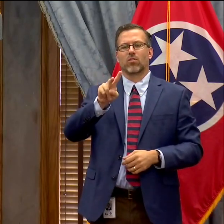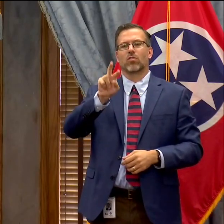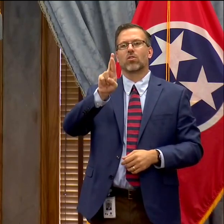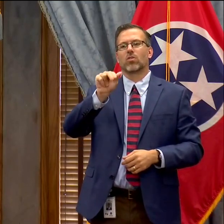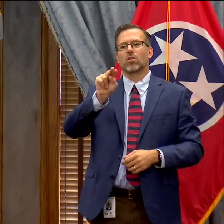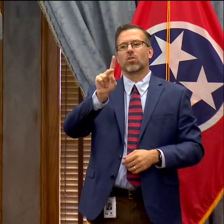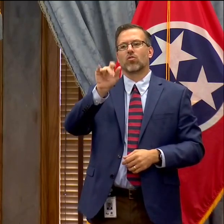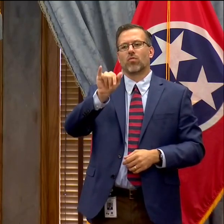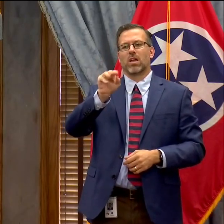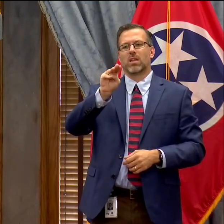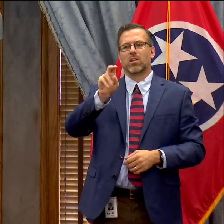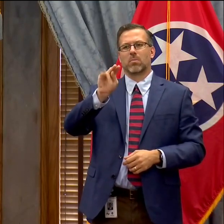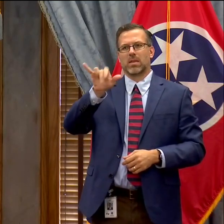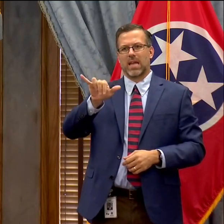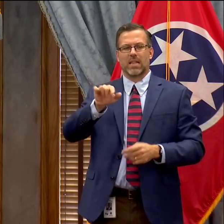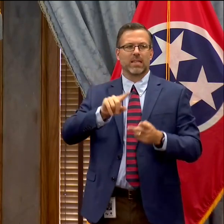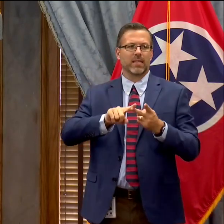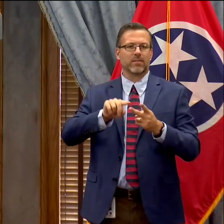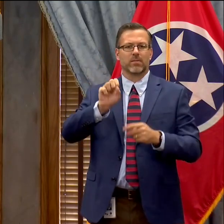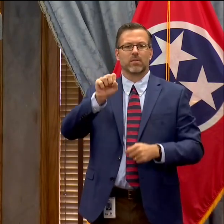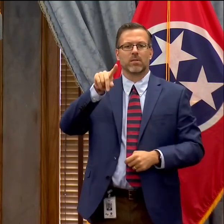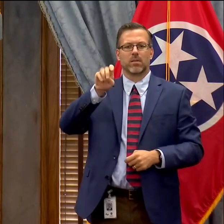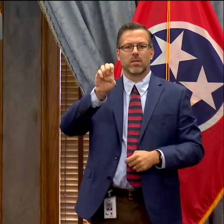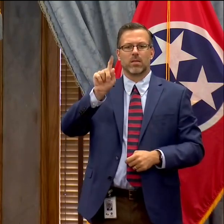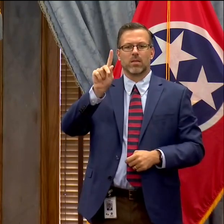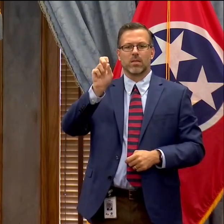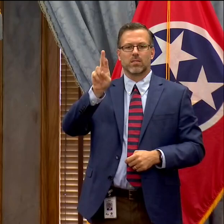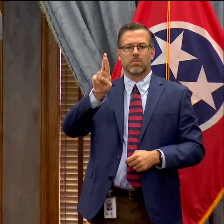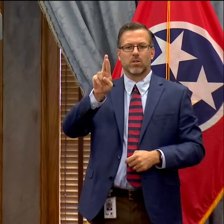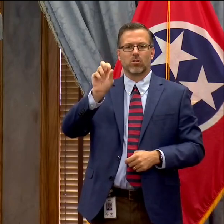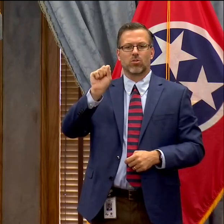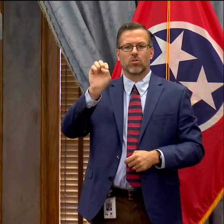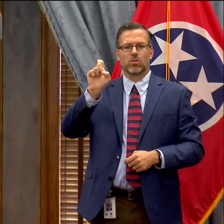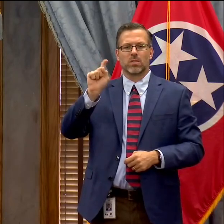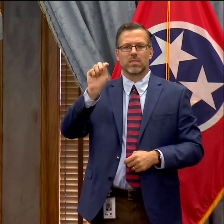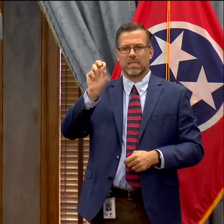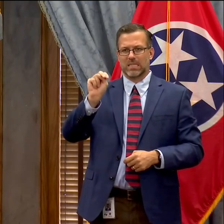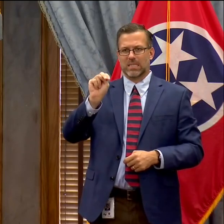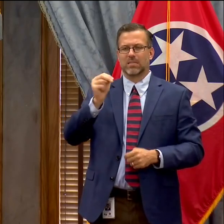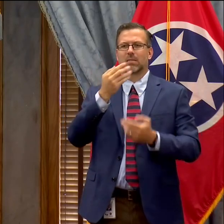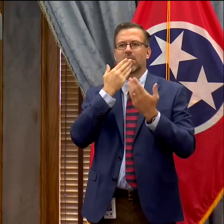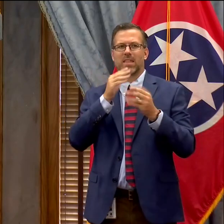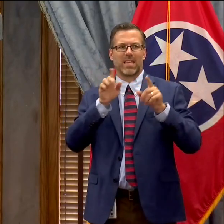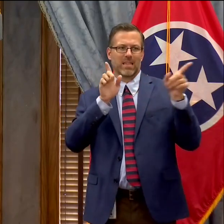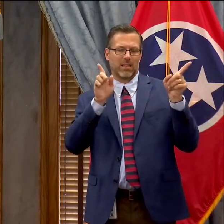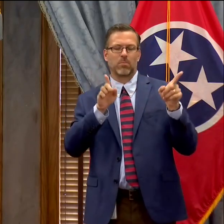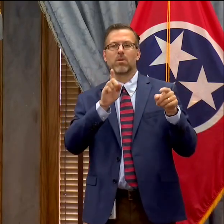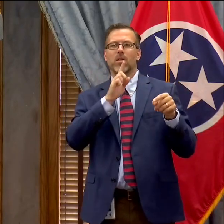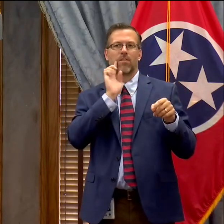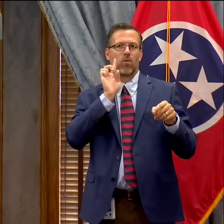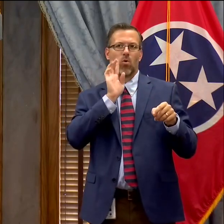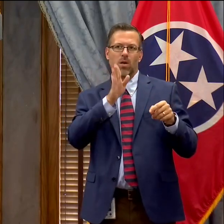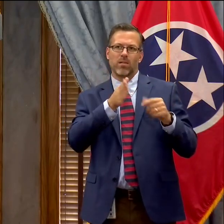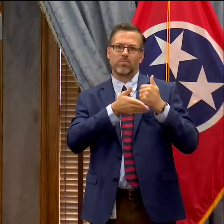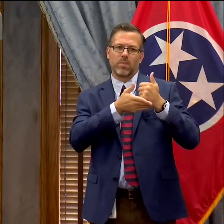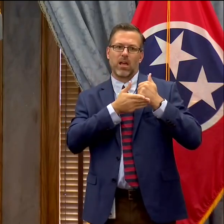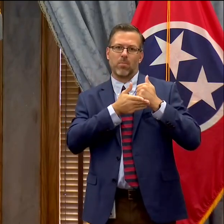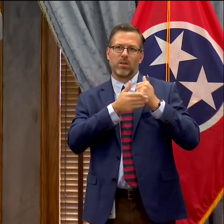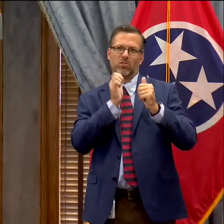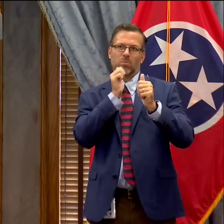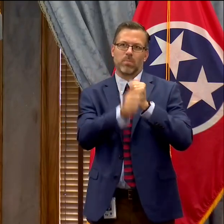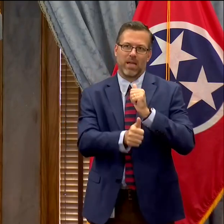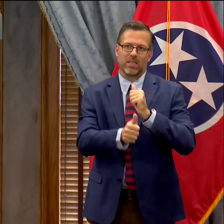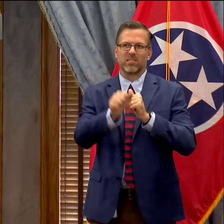and their leadership, not only with regard to liability protection, but also the